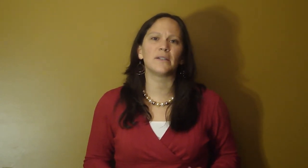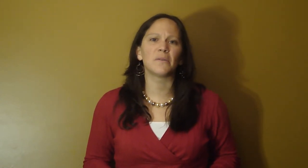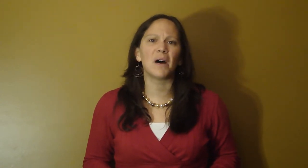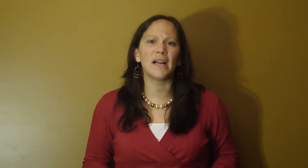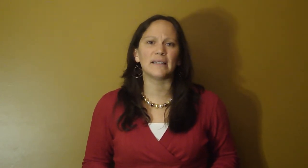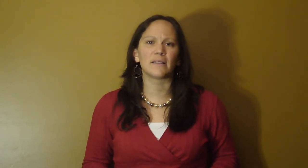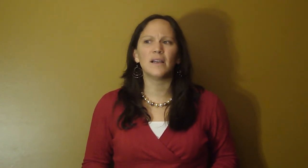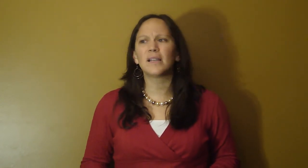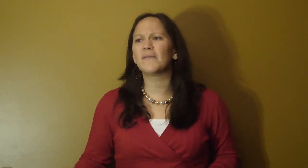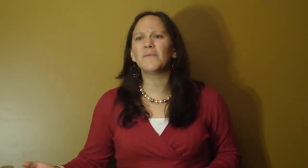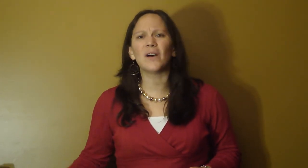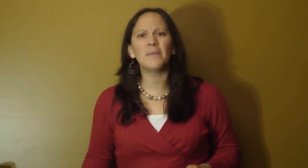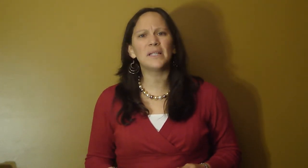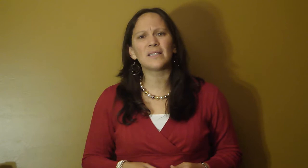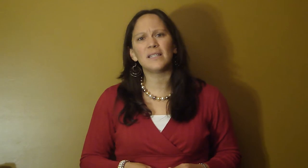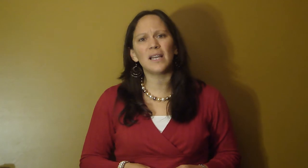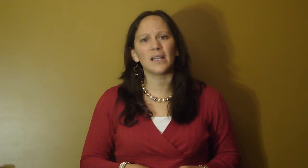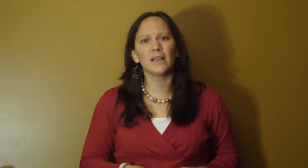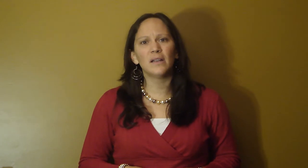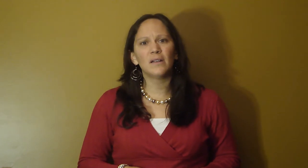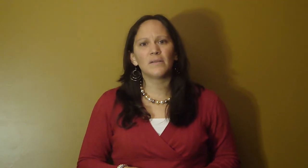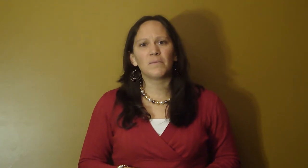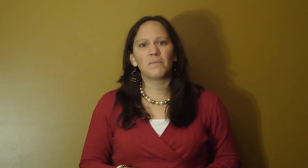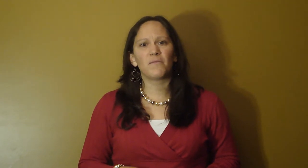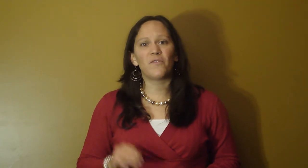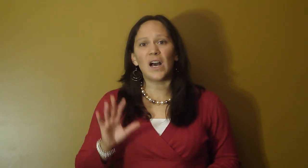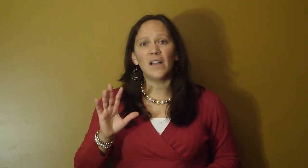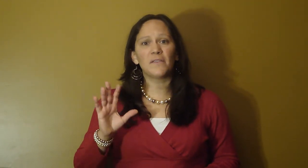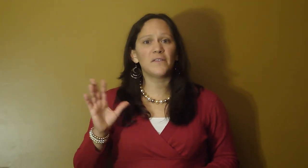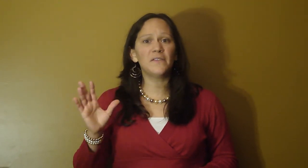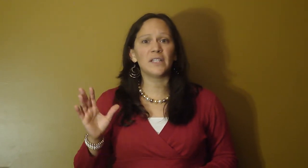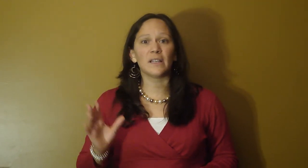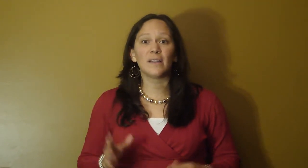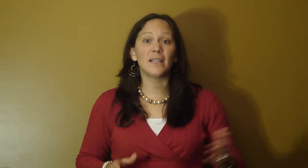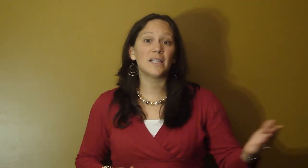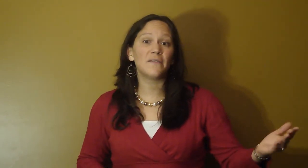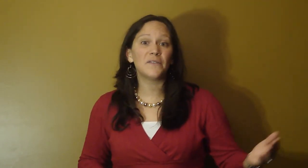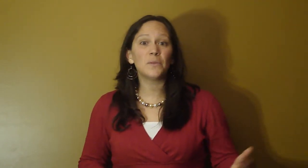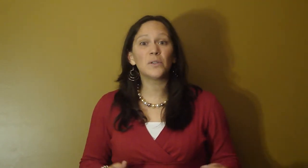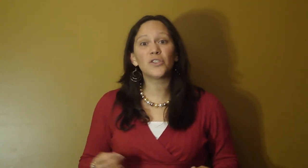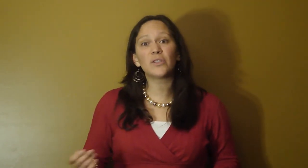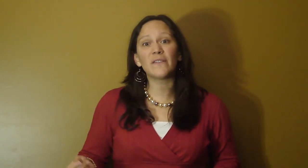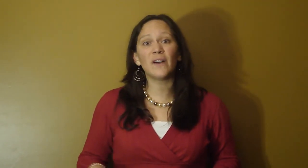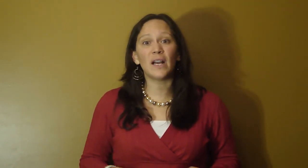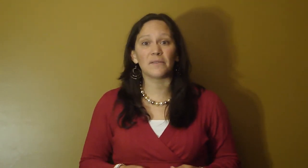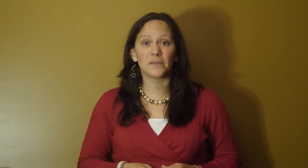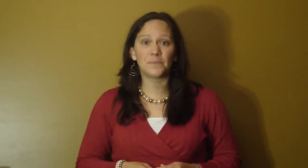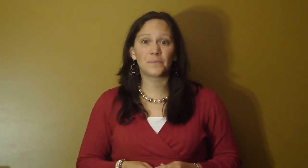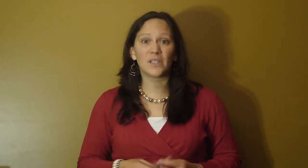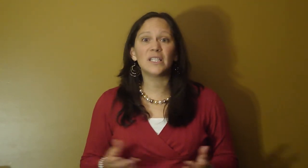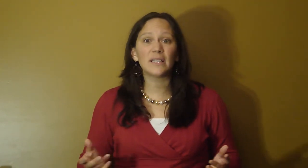in their minds. Give them five minutes a day. Five for fifty. They say fifty words, you say five. Listen.